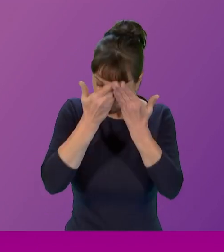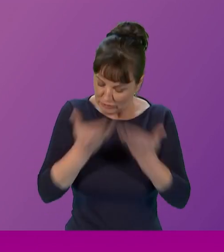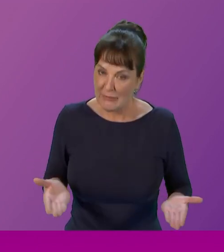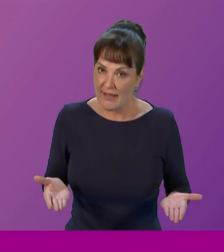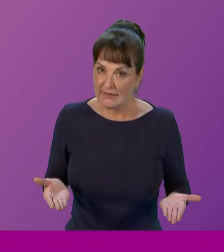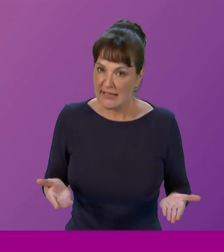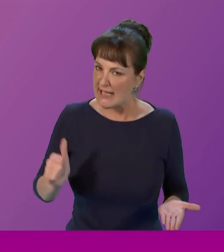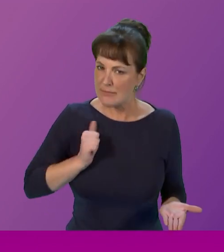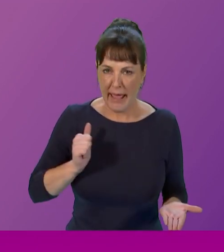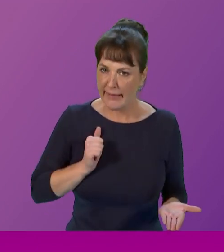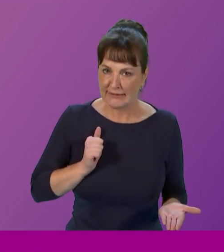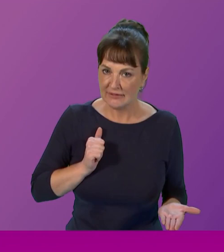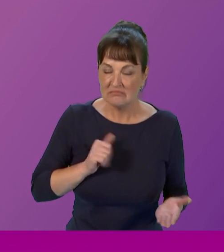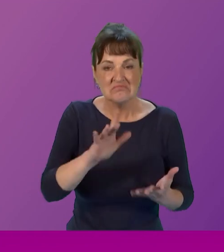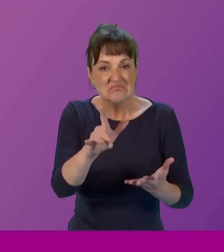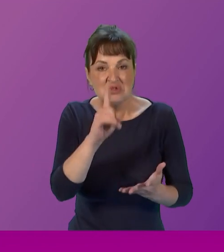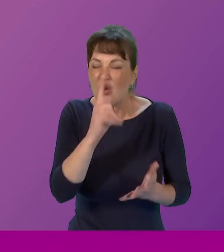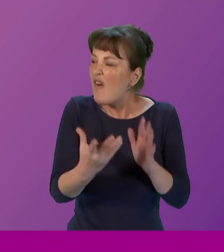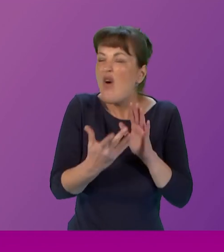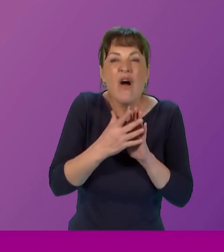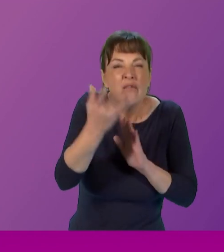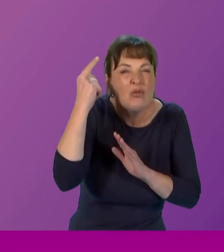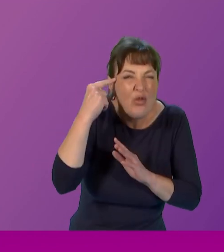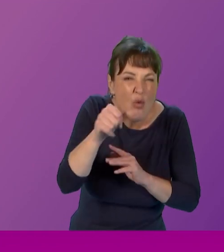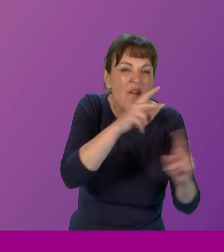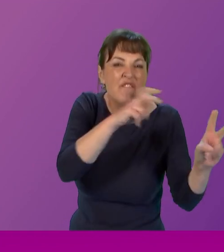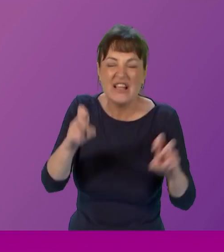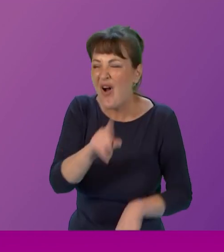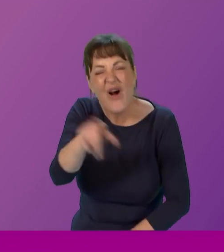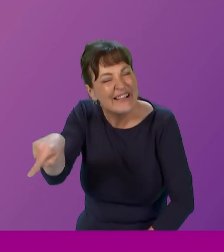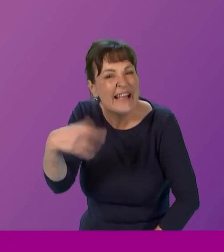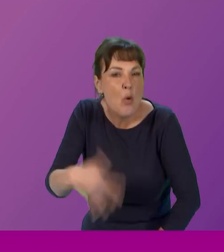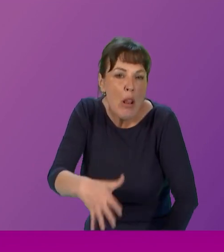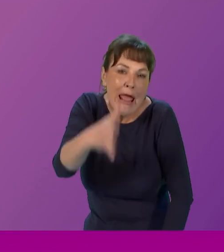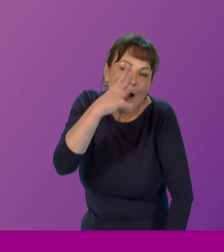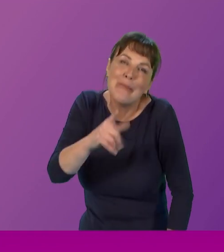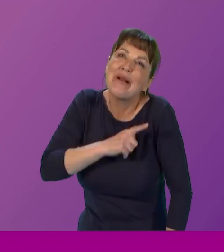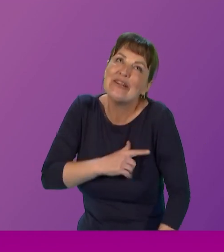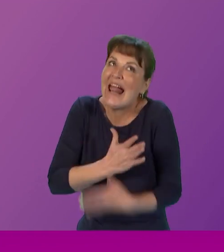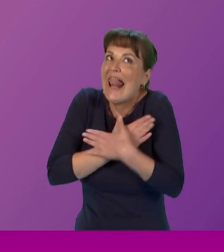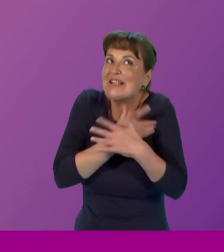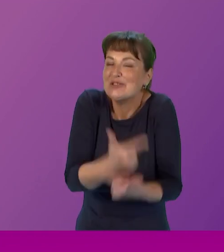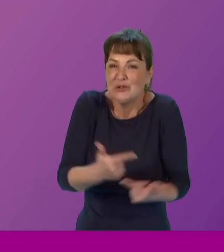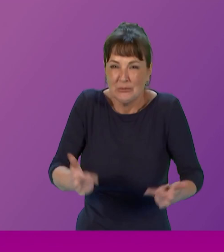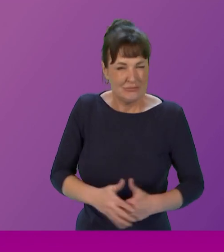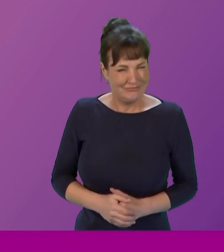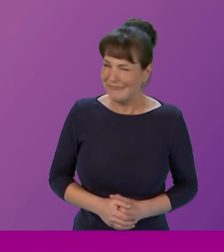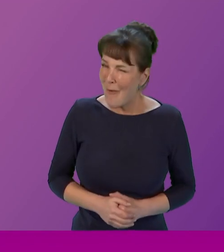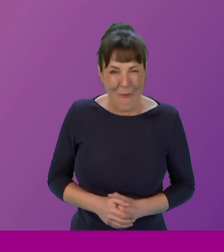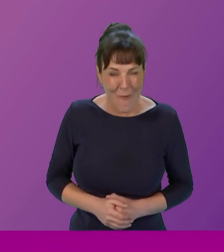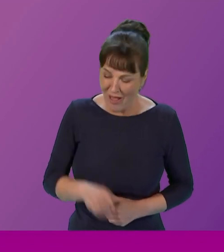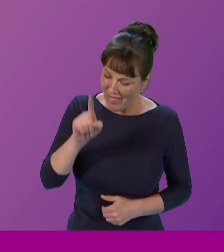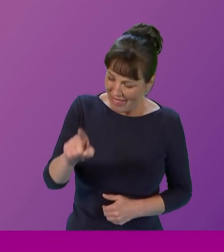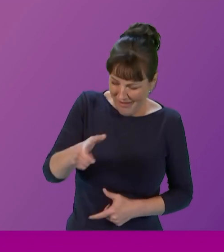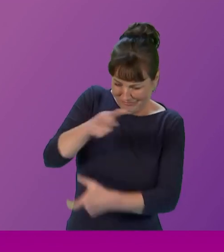from a young age phrases such as he's only been horrible because he likes you have been repeated to me these phrases only plant falsities